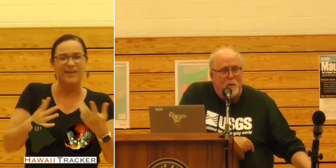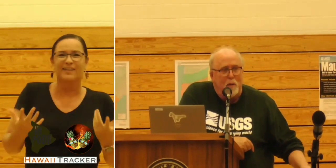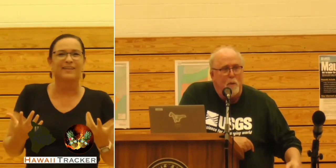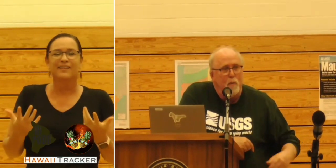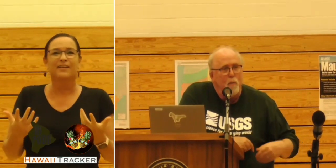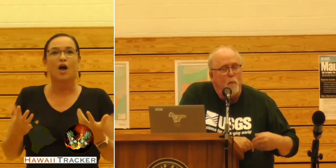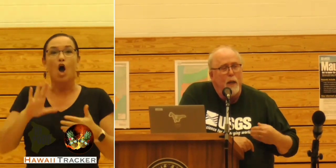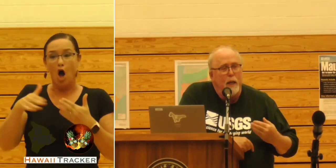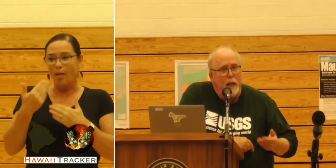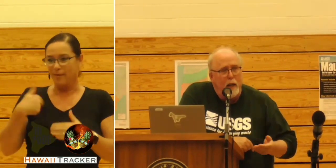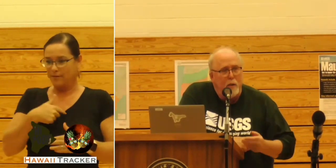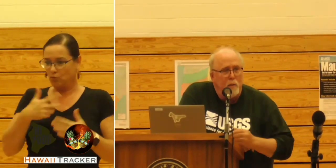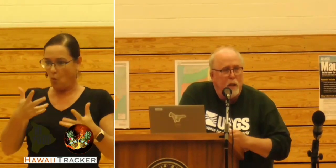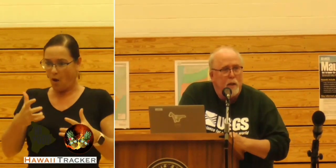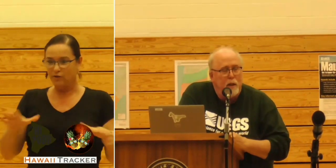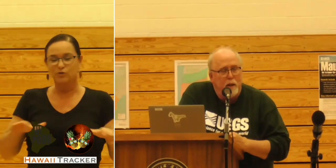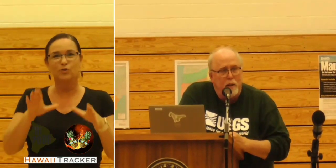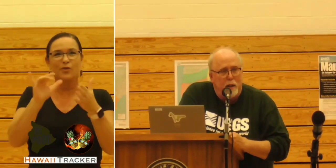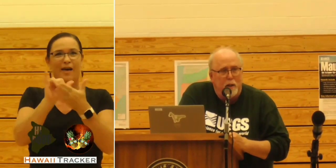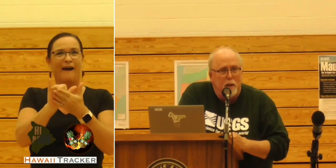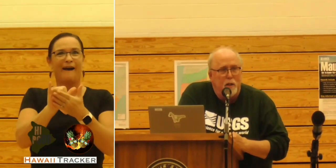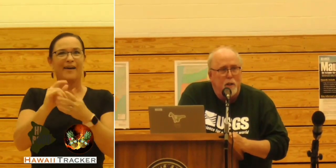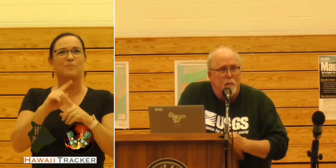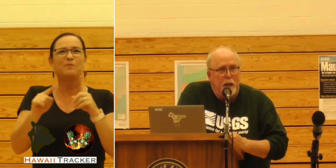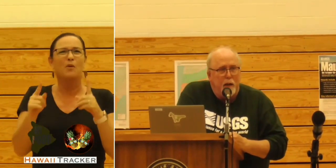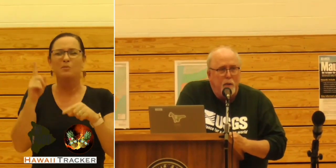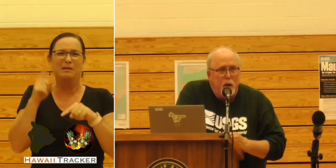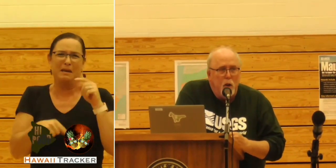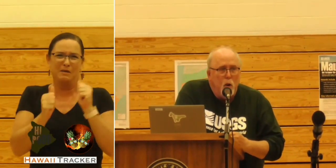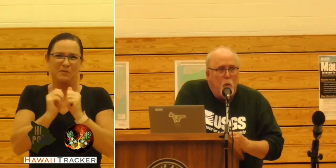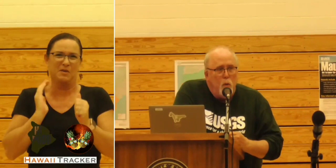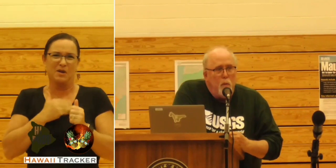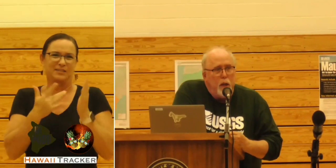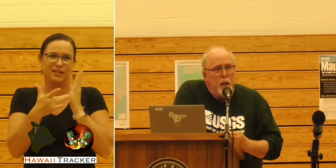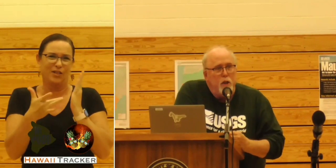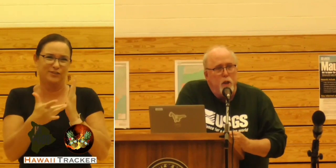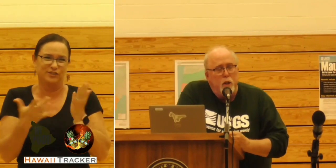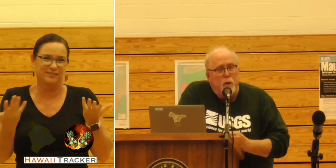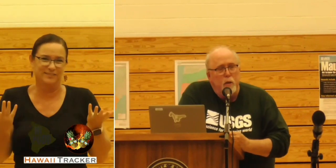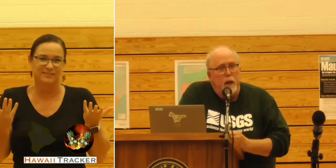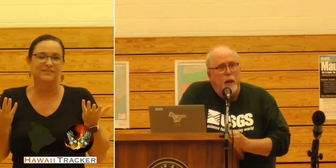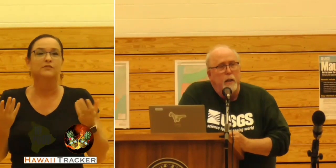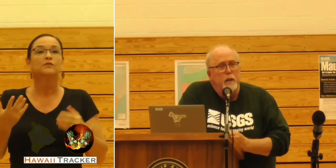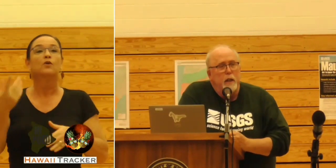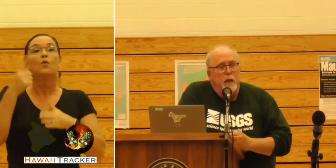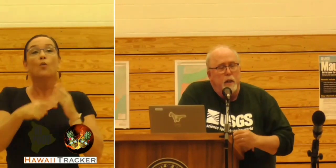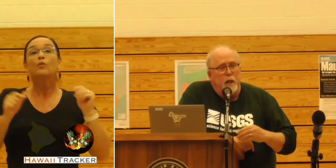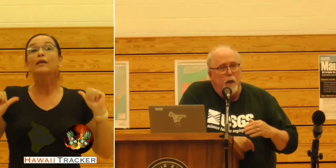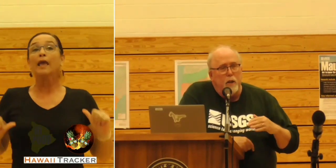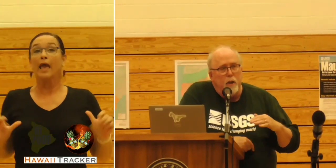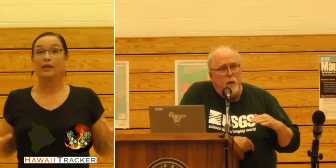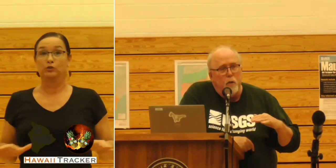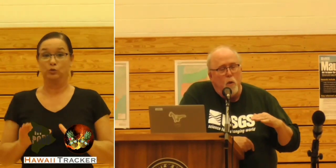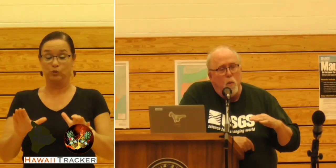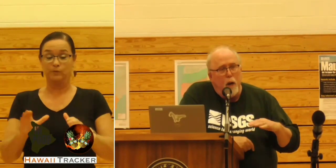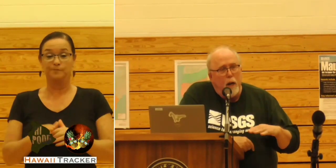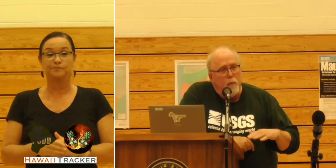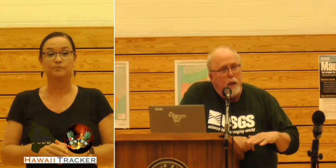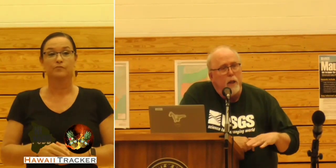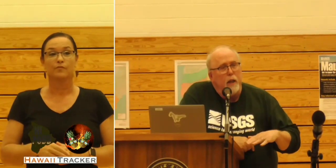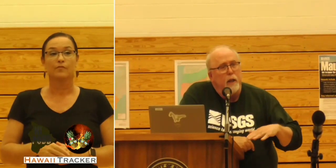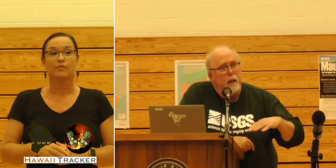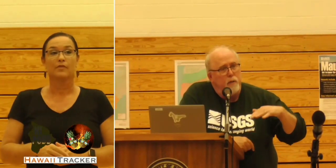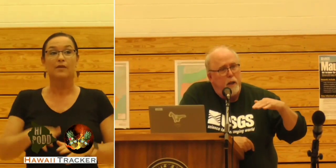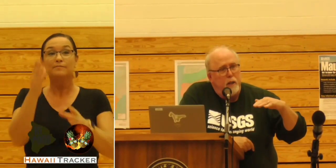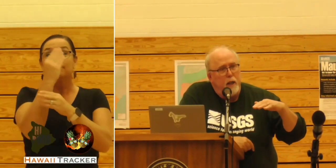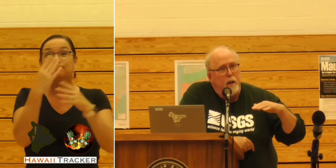at the observatory, but we can't with the technology that we have. What we can do is tell you when